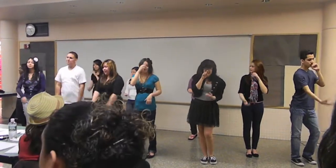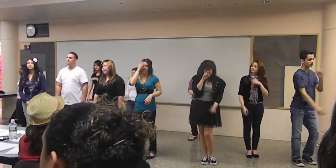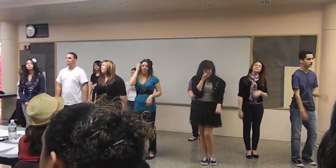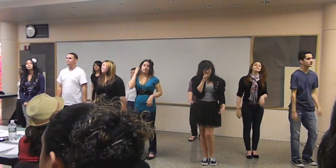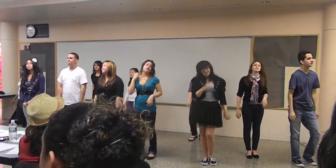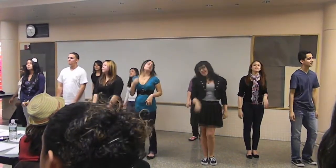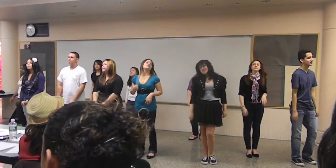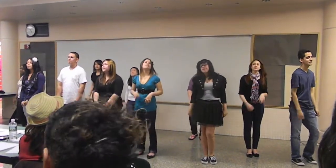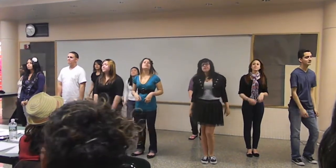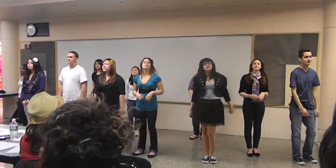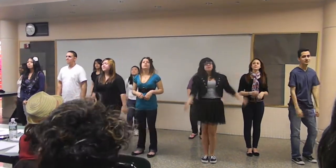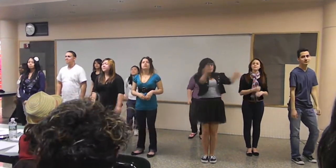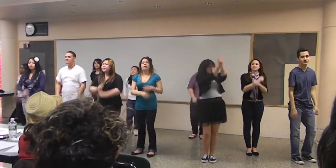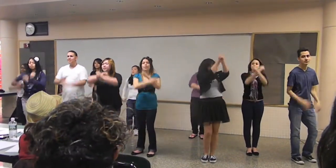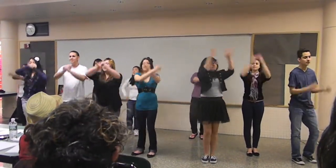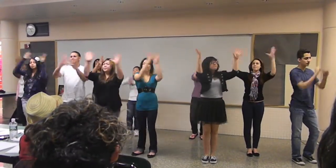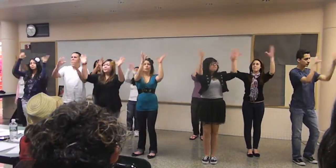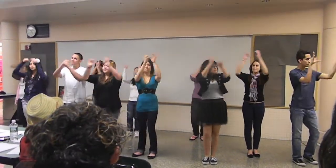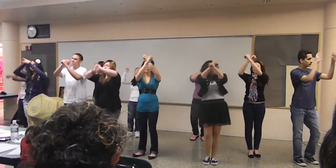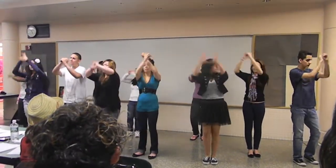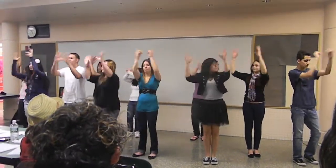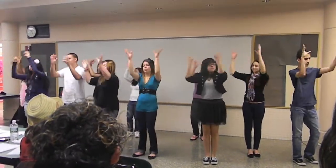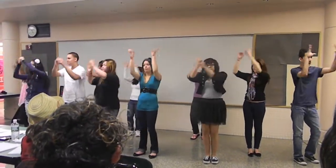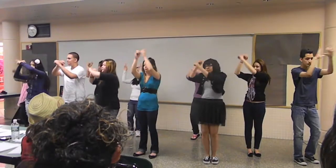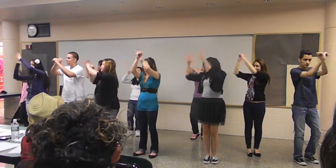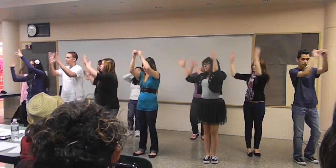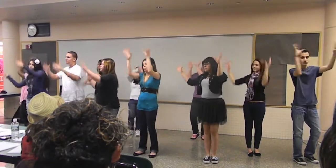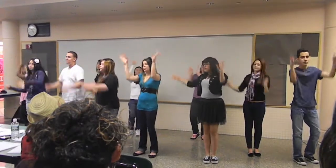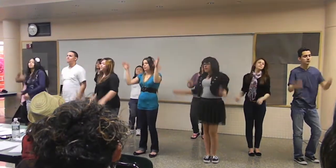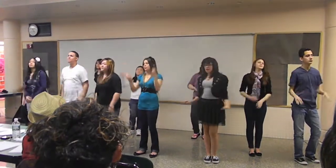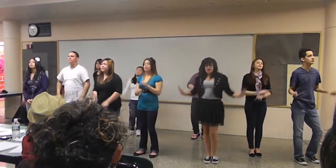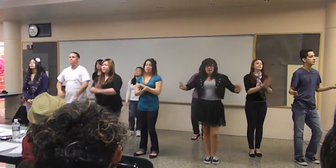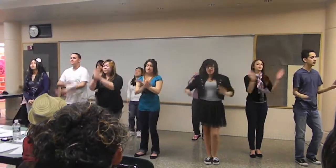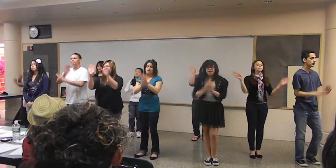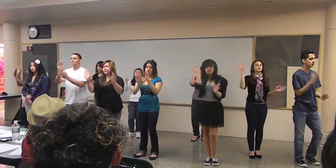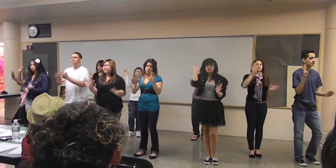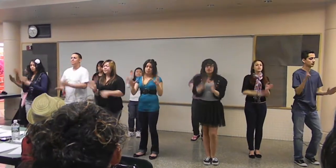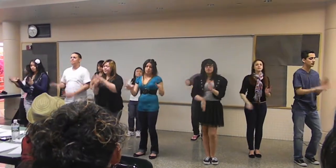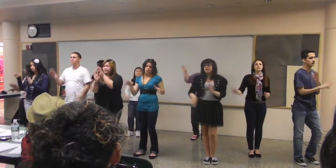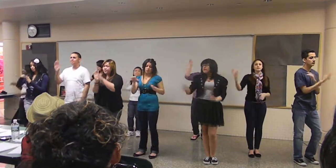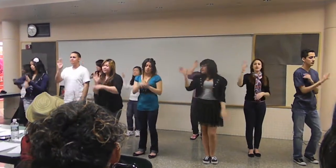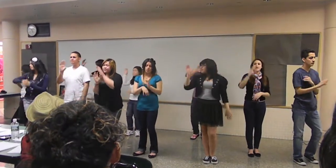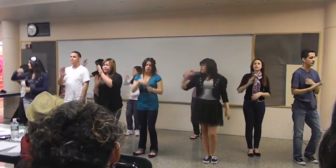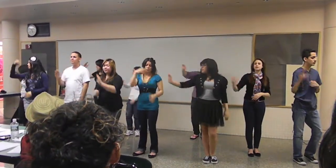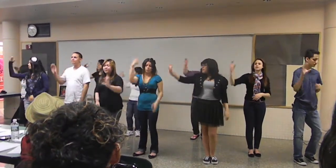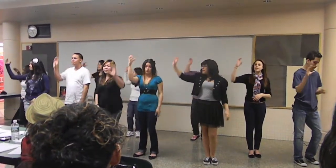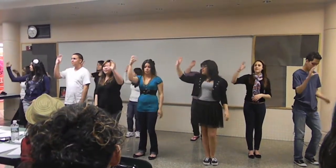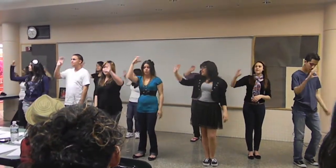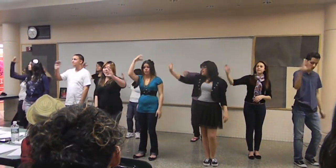high. Here's going down the moon.